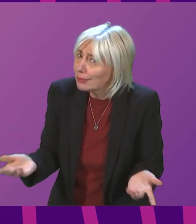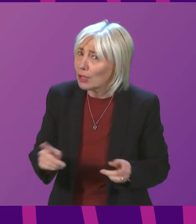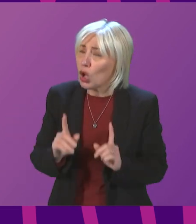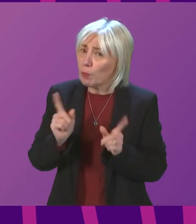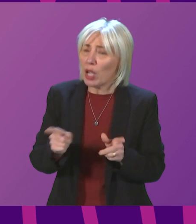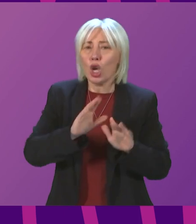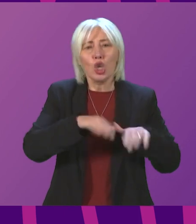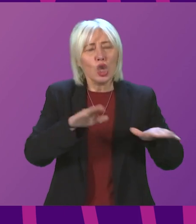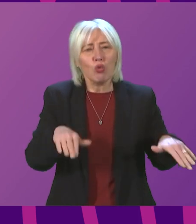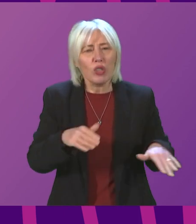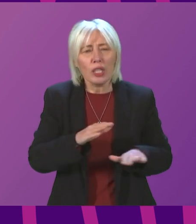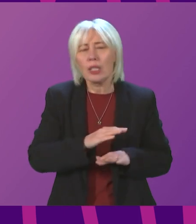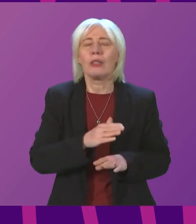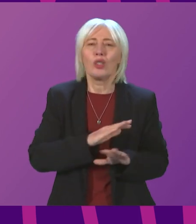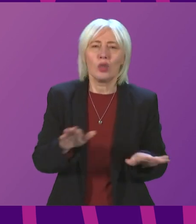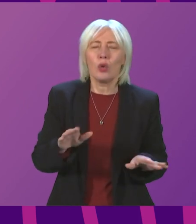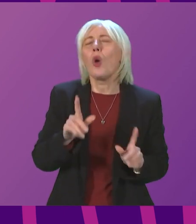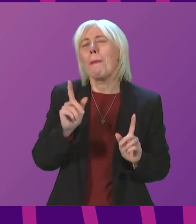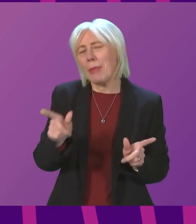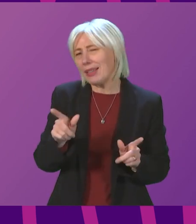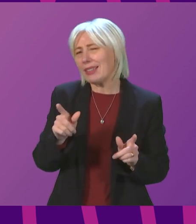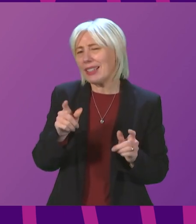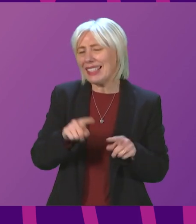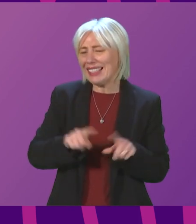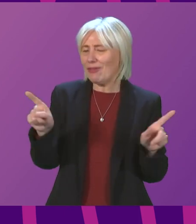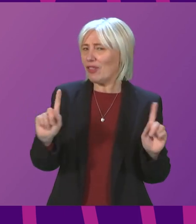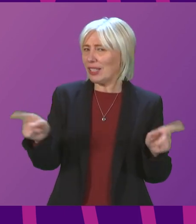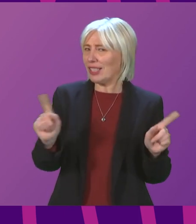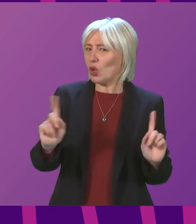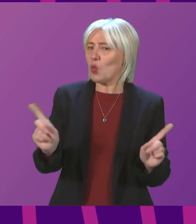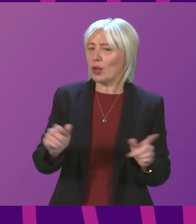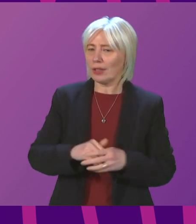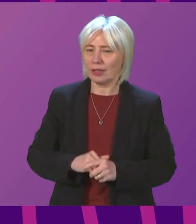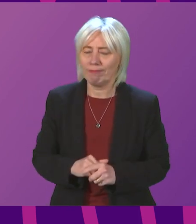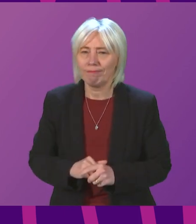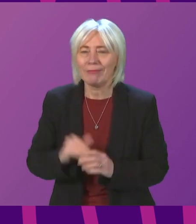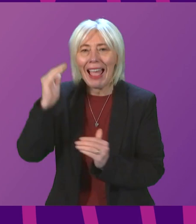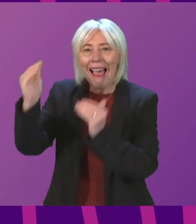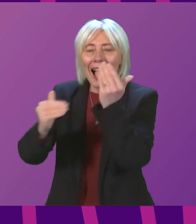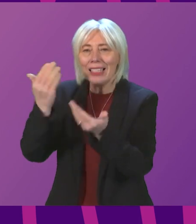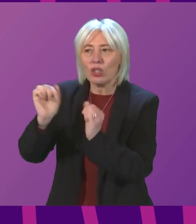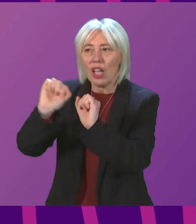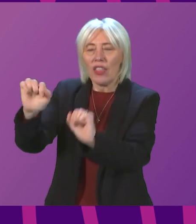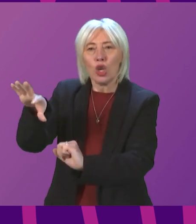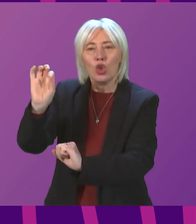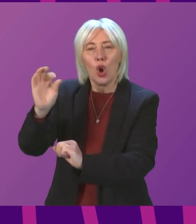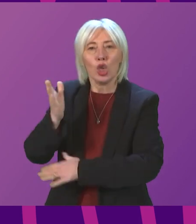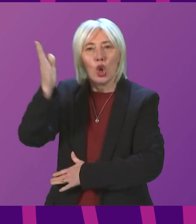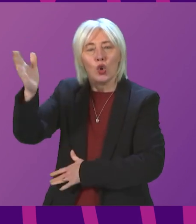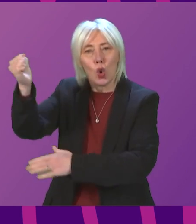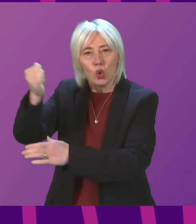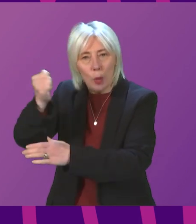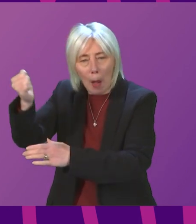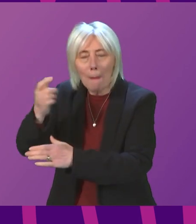But children don't. Well, let me point out a couple of important differences. Firstly, adults have a choice about going to the pub